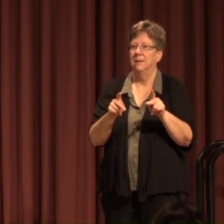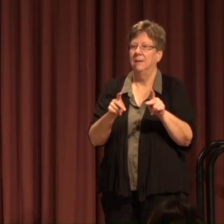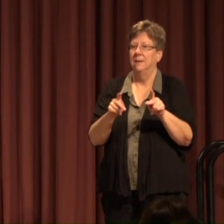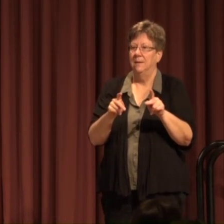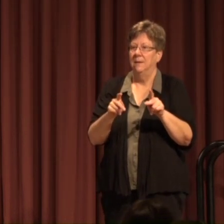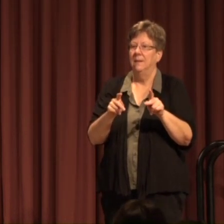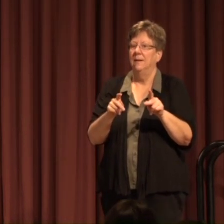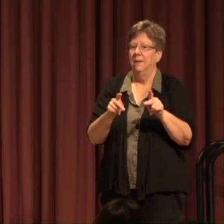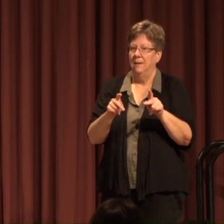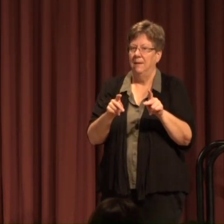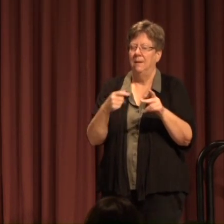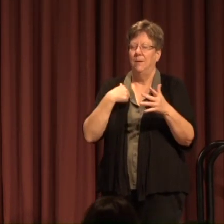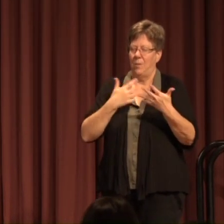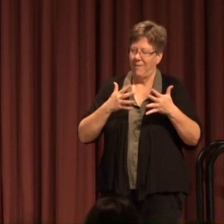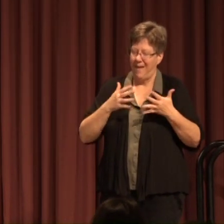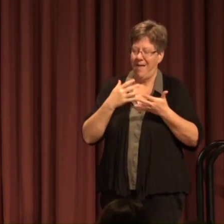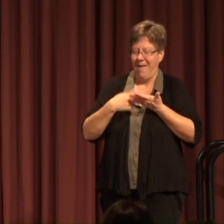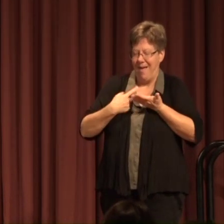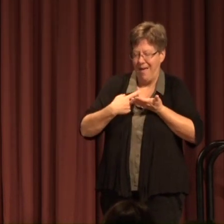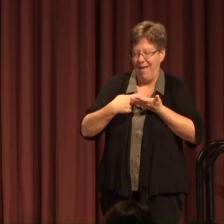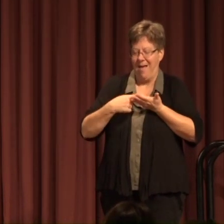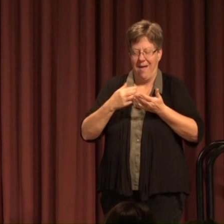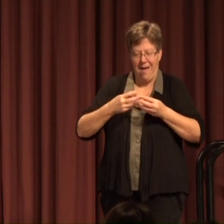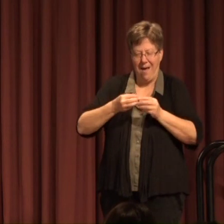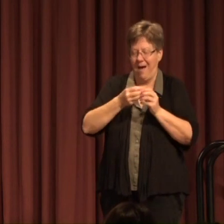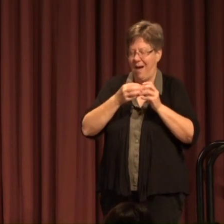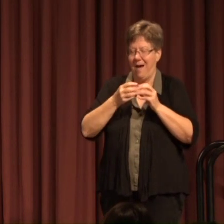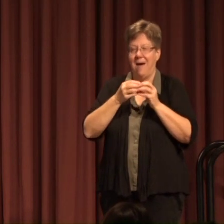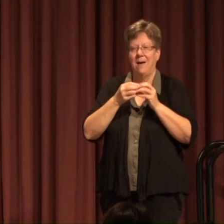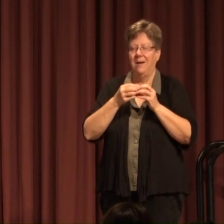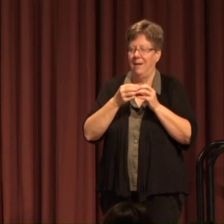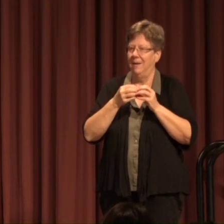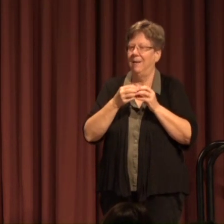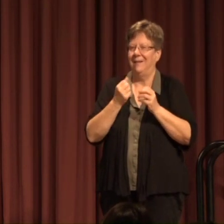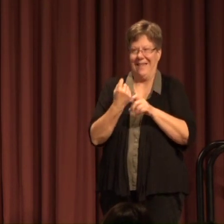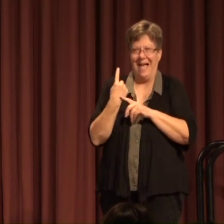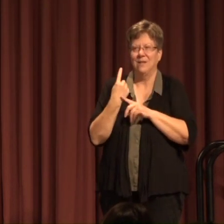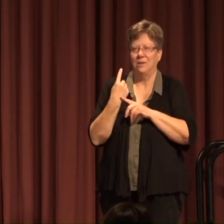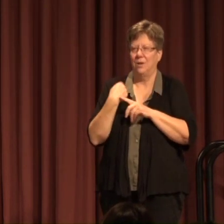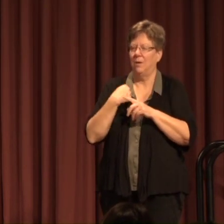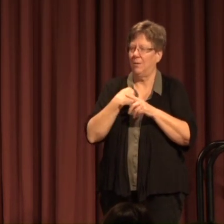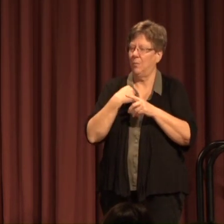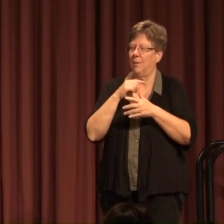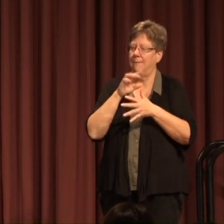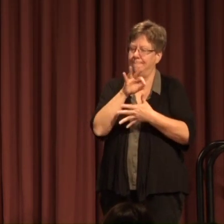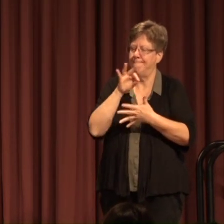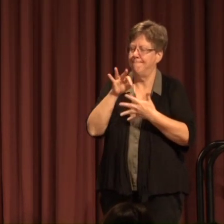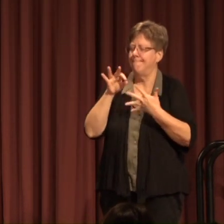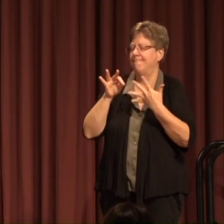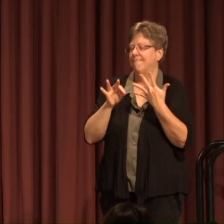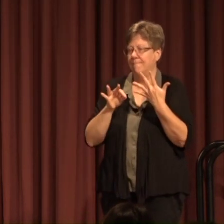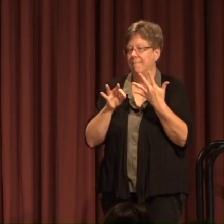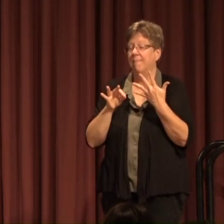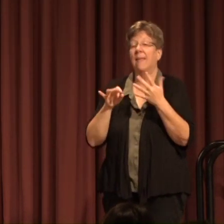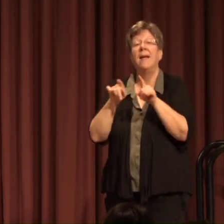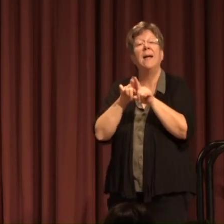Solicited and vetted With thousands of contacts Last year And just as an example As I think of some of